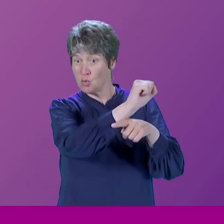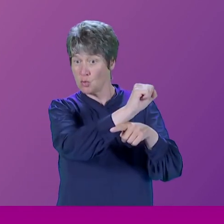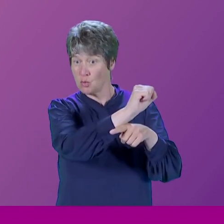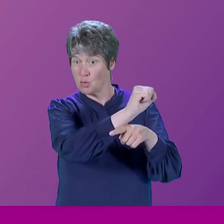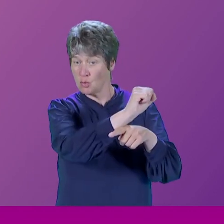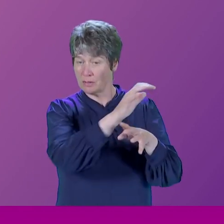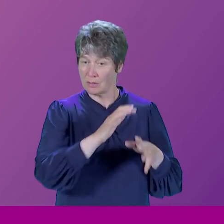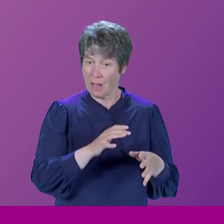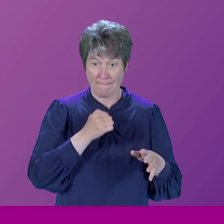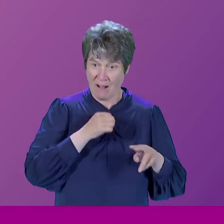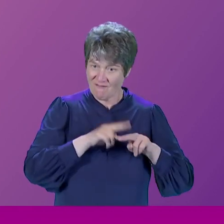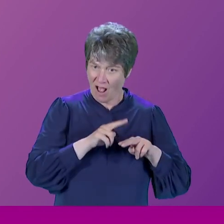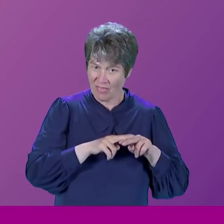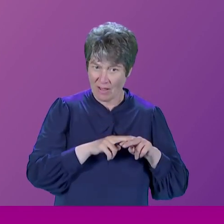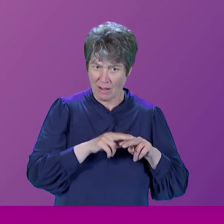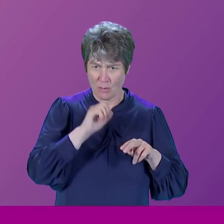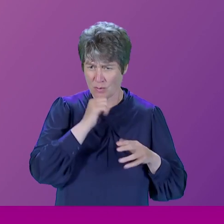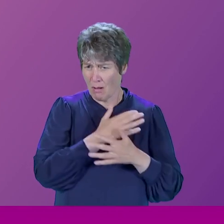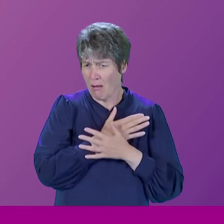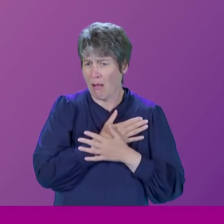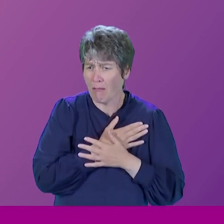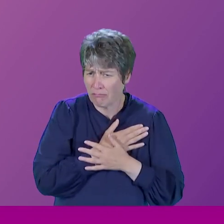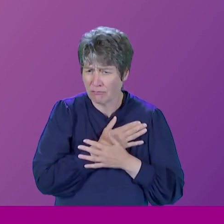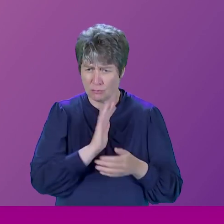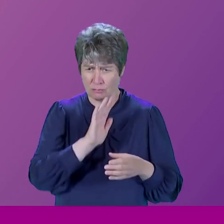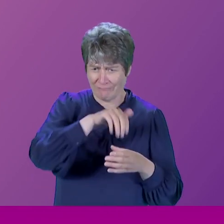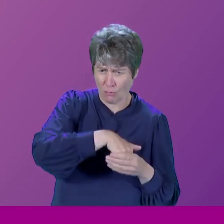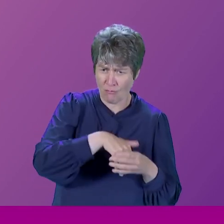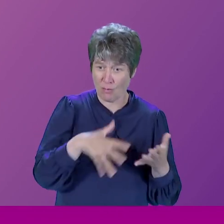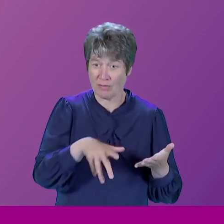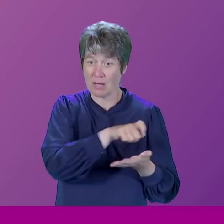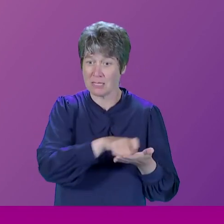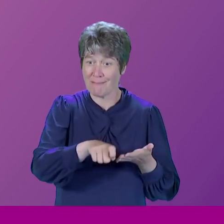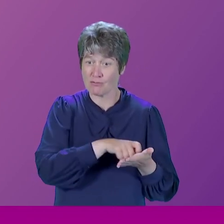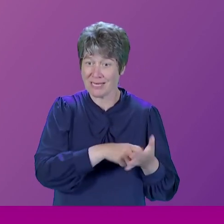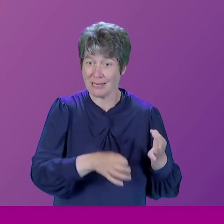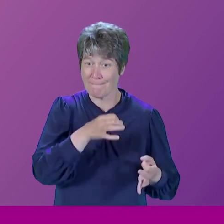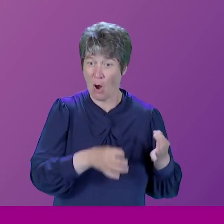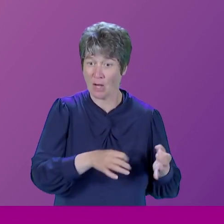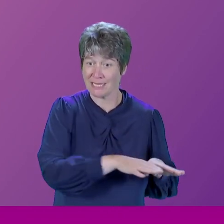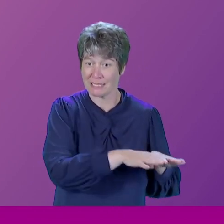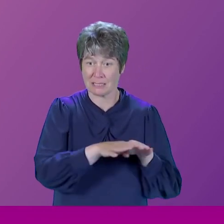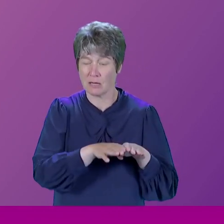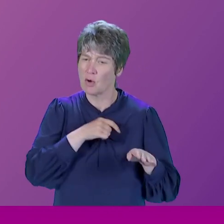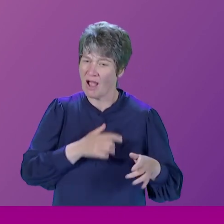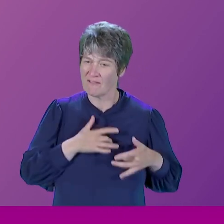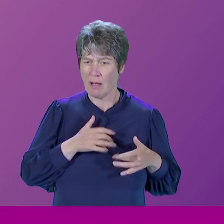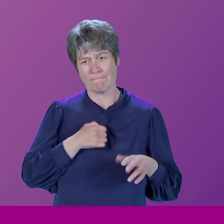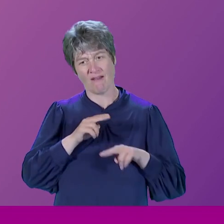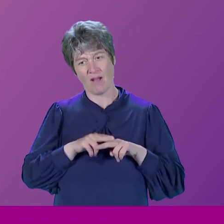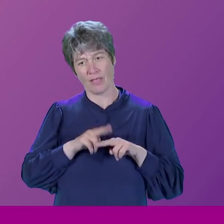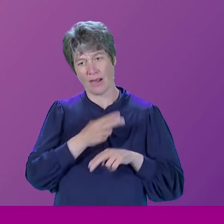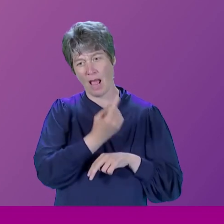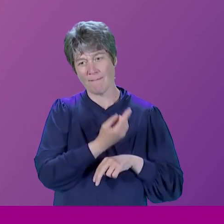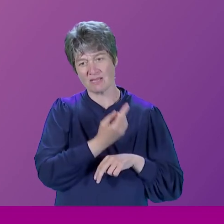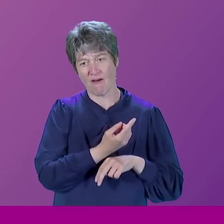himself than to have participated in democratic politics. So, I think that's the context. You my father was not so